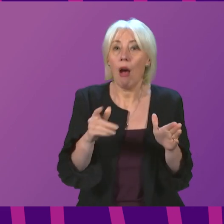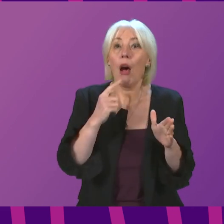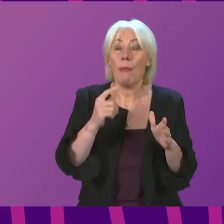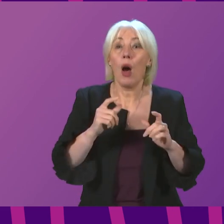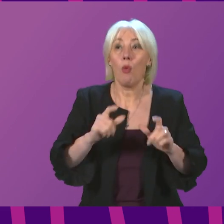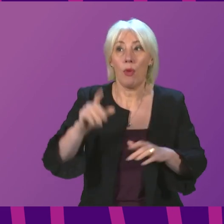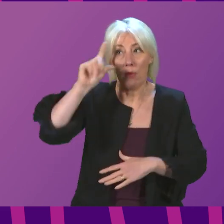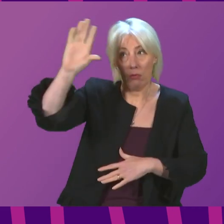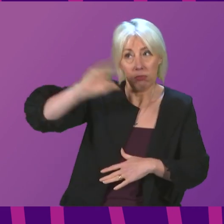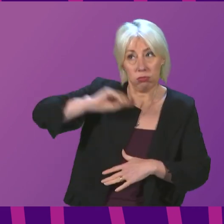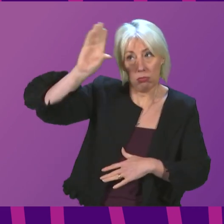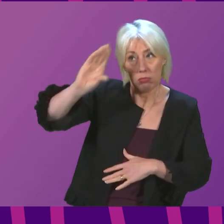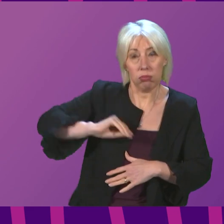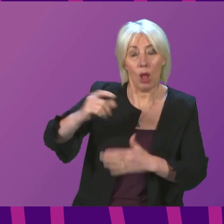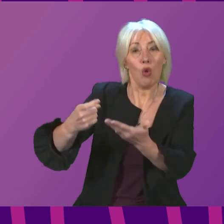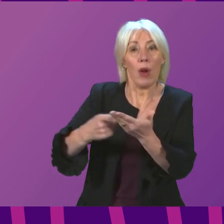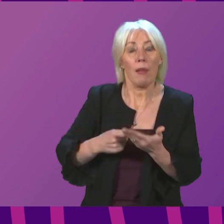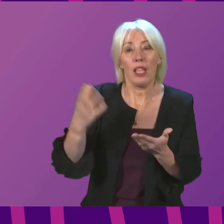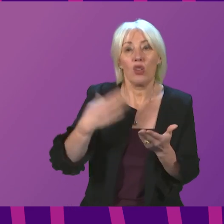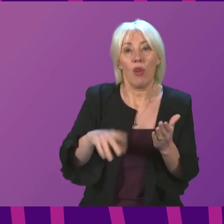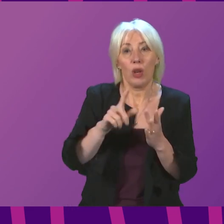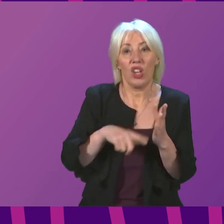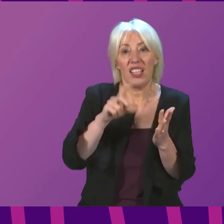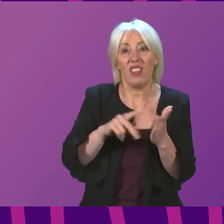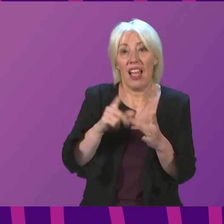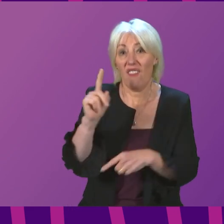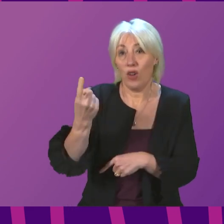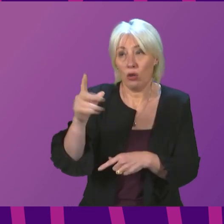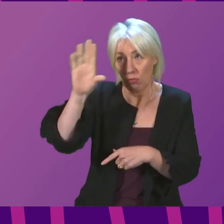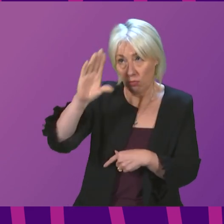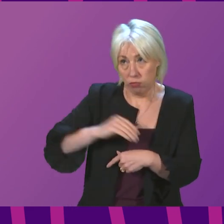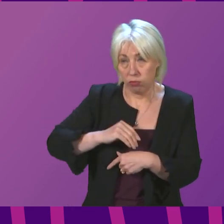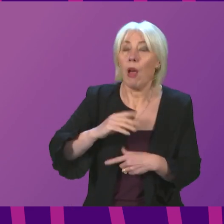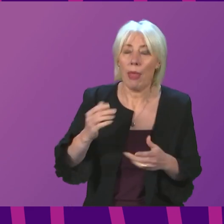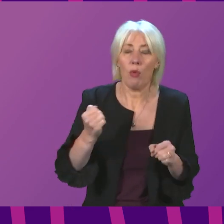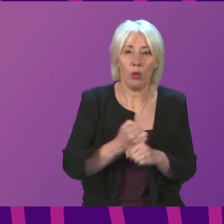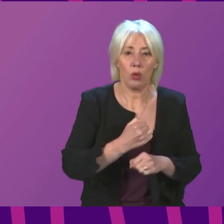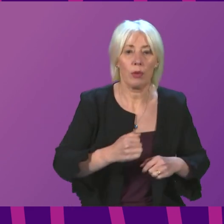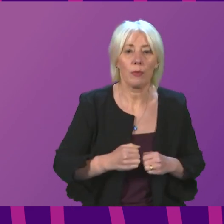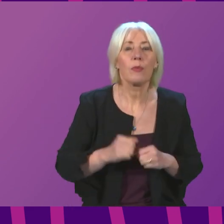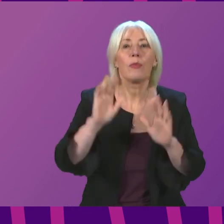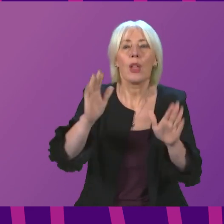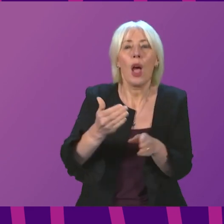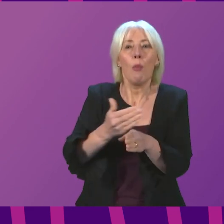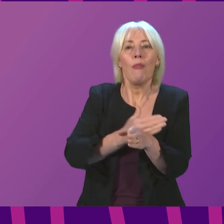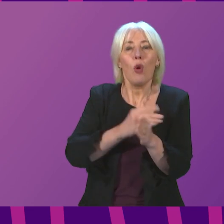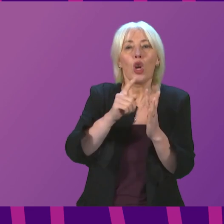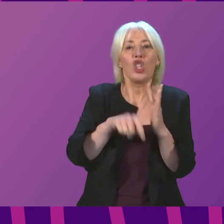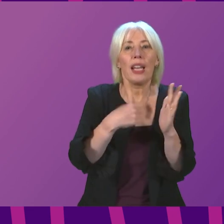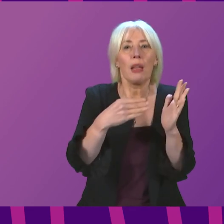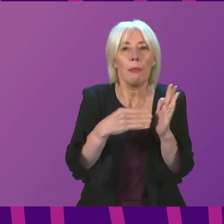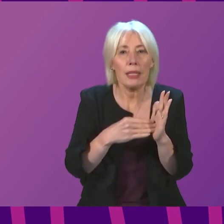informed by the recommendations of the JCVI in that regard. Ms. Thank you. Before I bring in Jenny Minto,